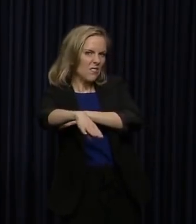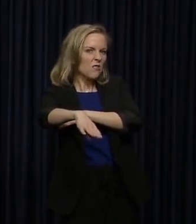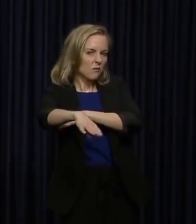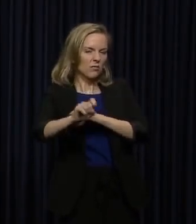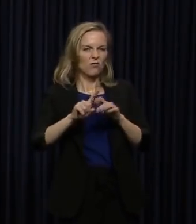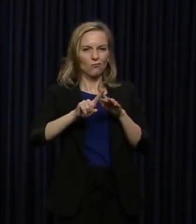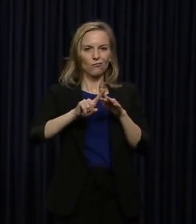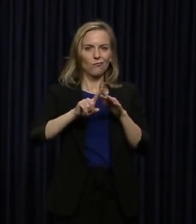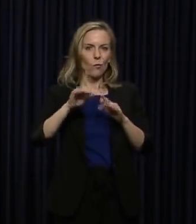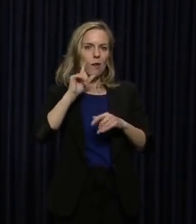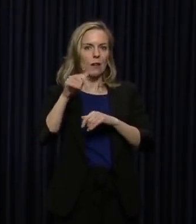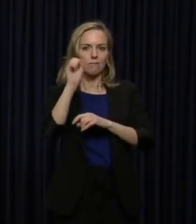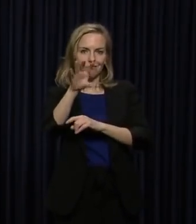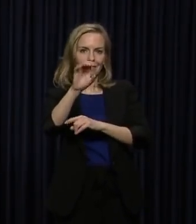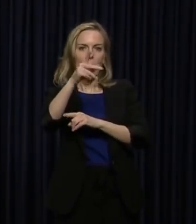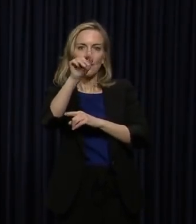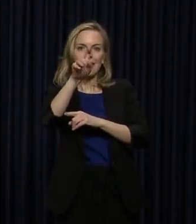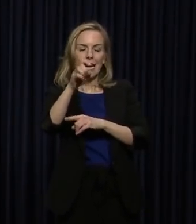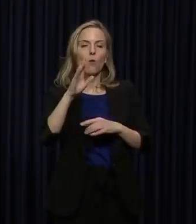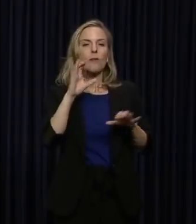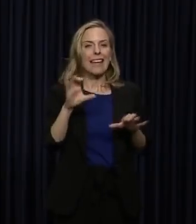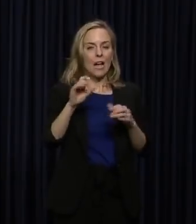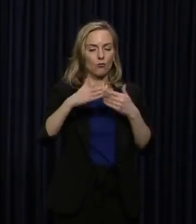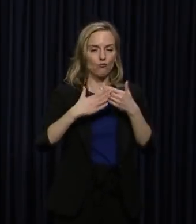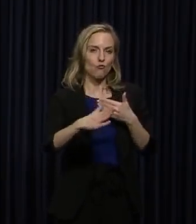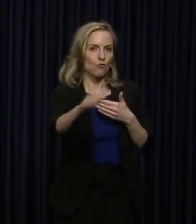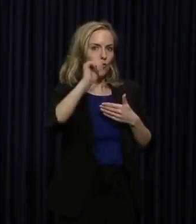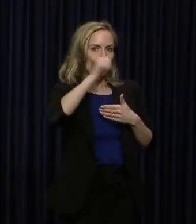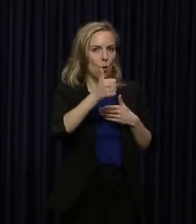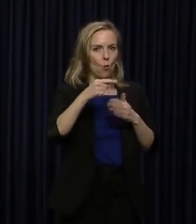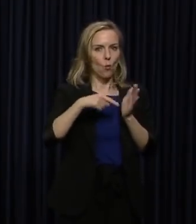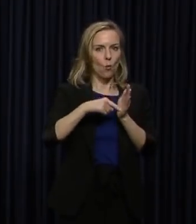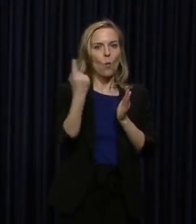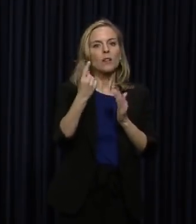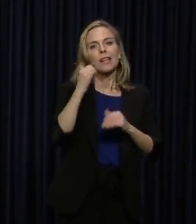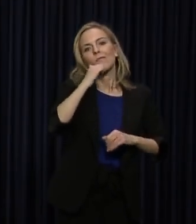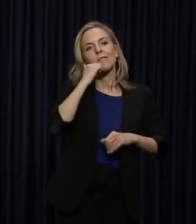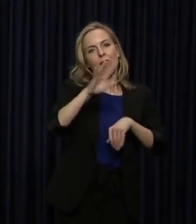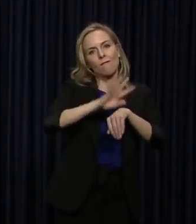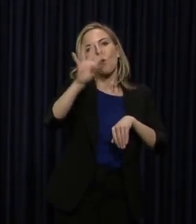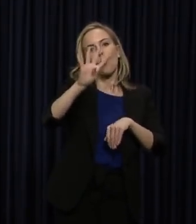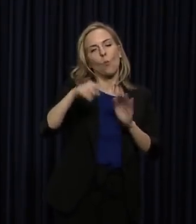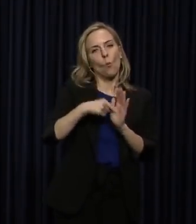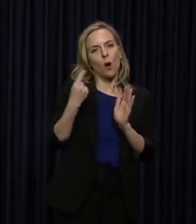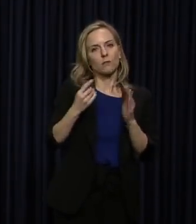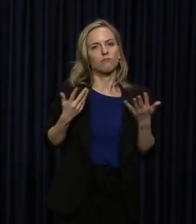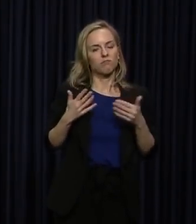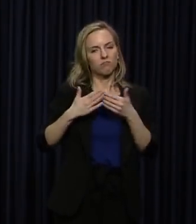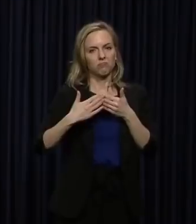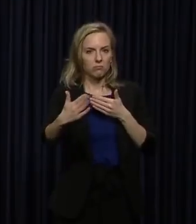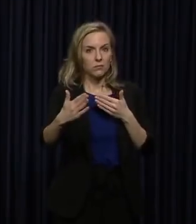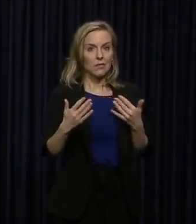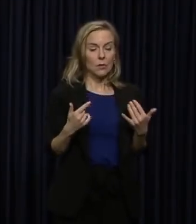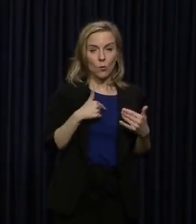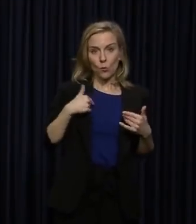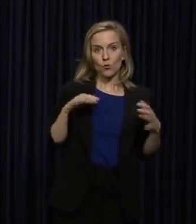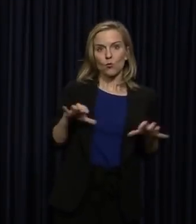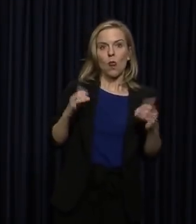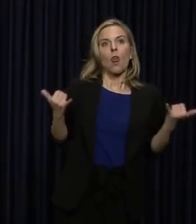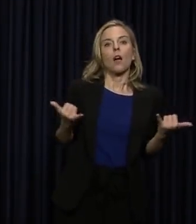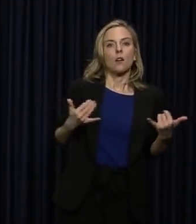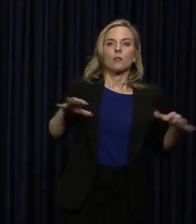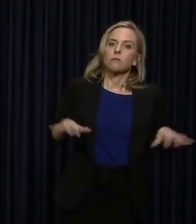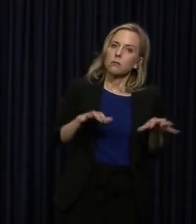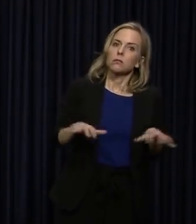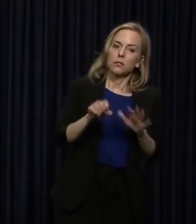Starting tomorrow, we'll go to one of these a day each day at four o'clock. We're doing a lot in state government right